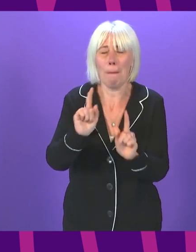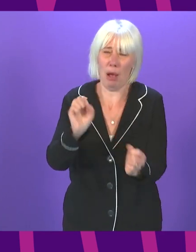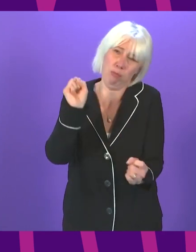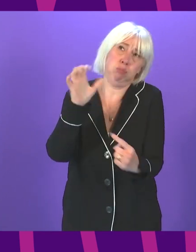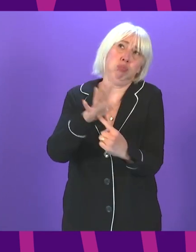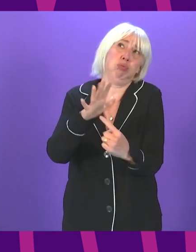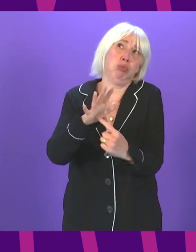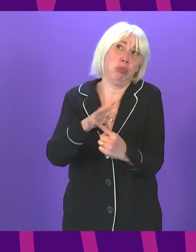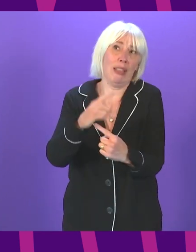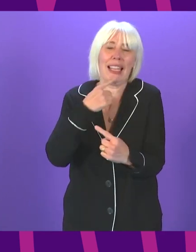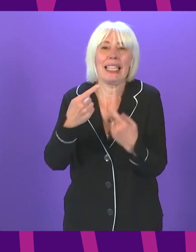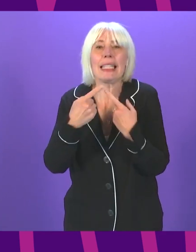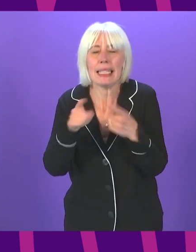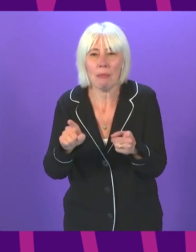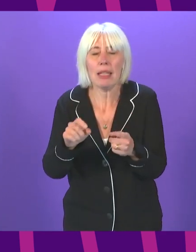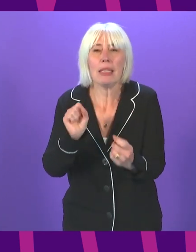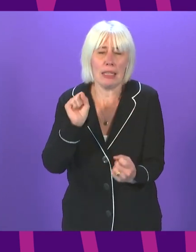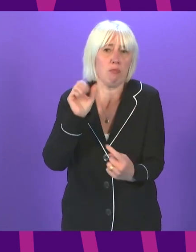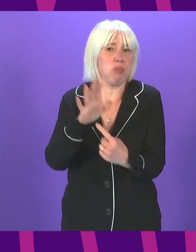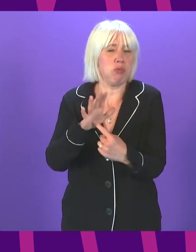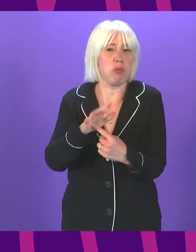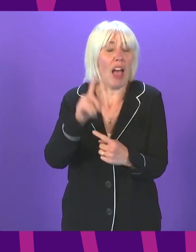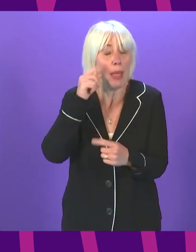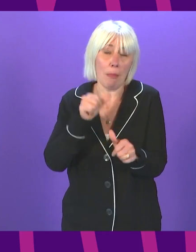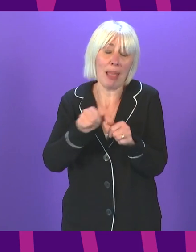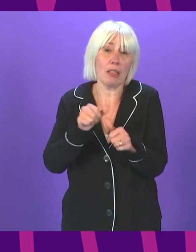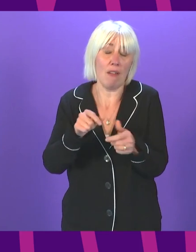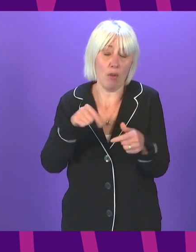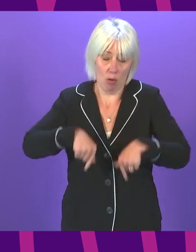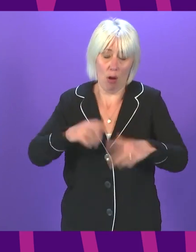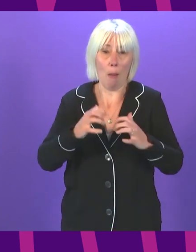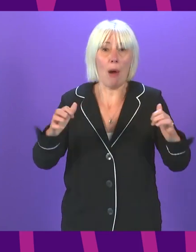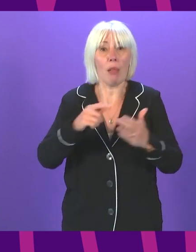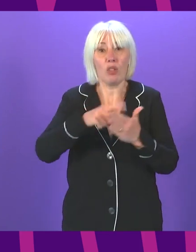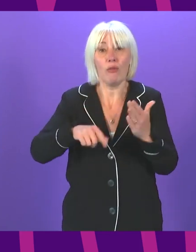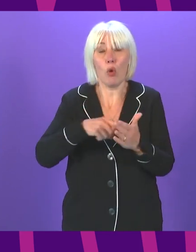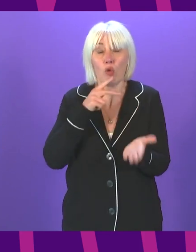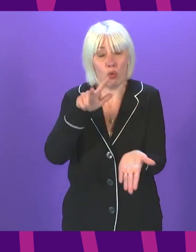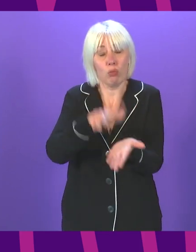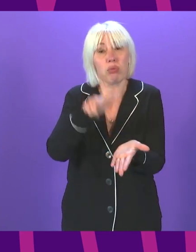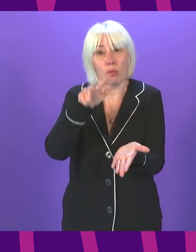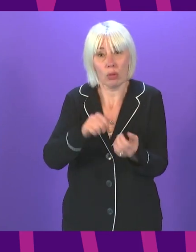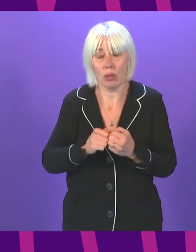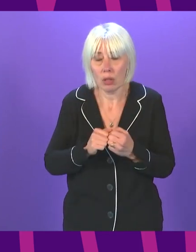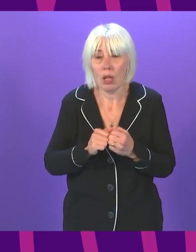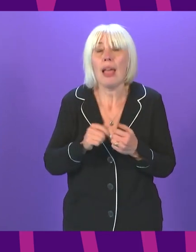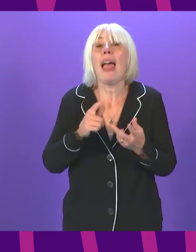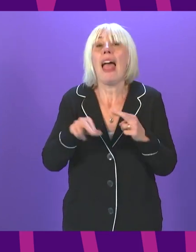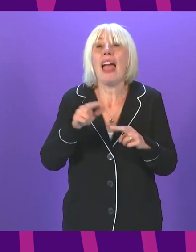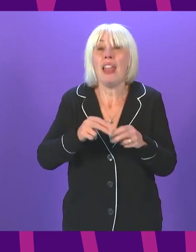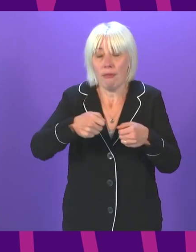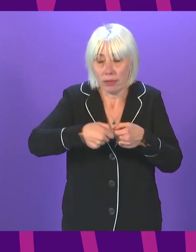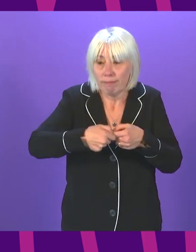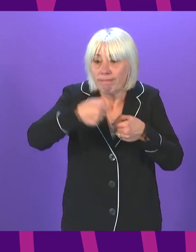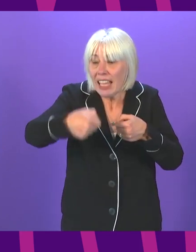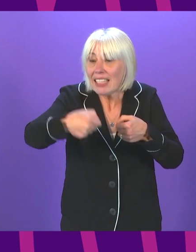of this, as I said in my statement, I think it is right that parliament votes on that and authorises that. And if we were to decide to extend it to